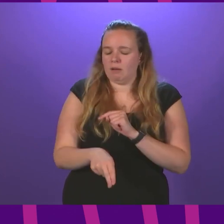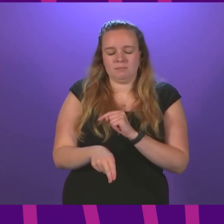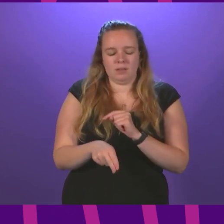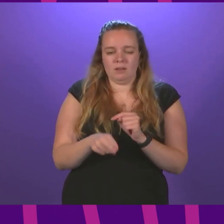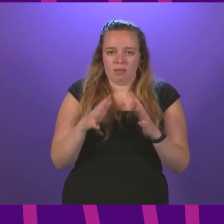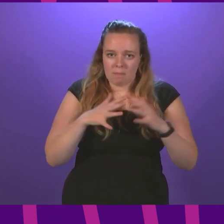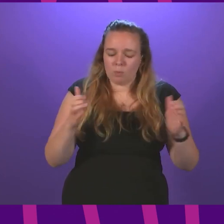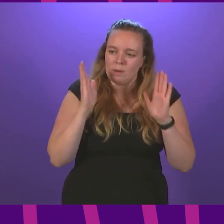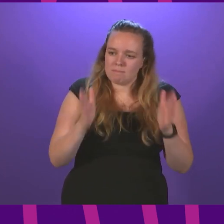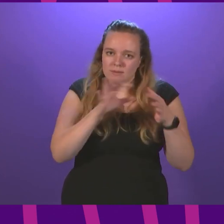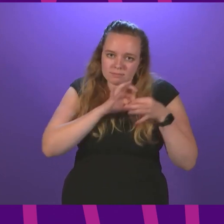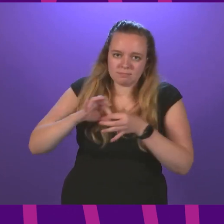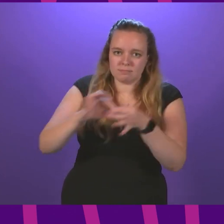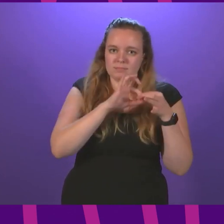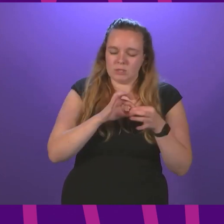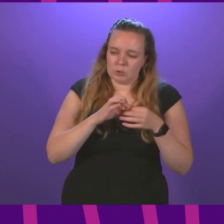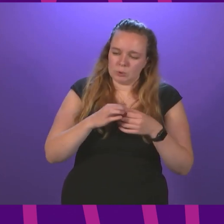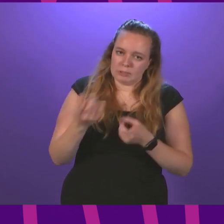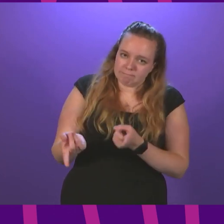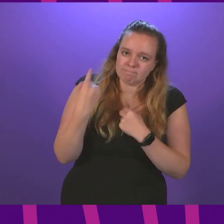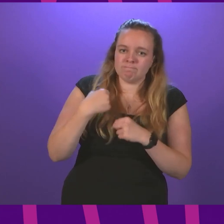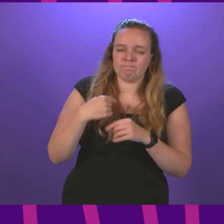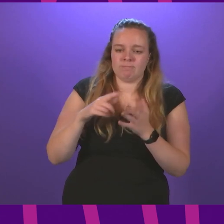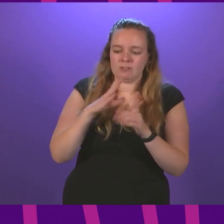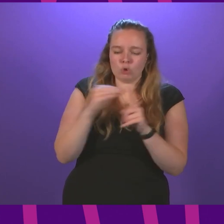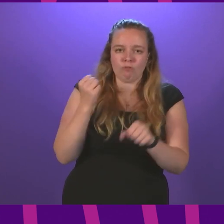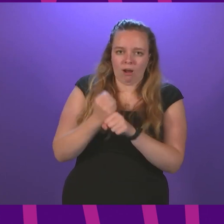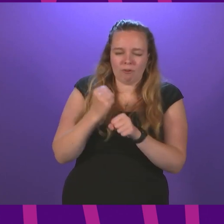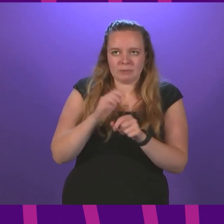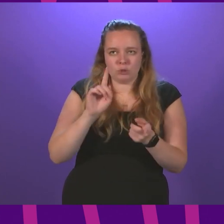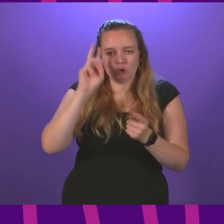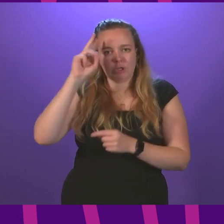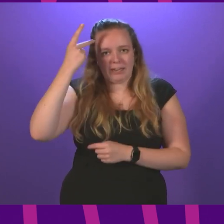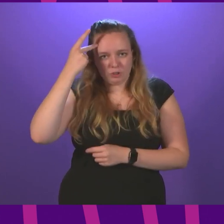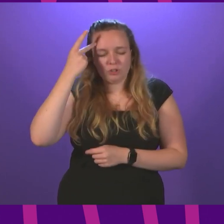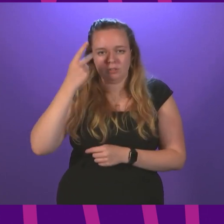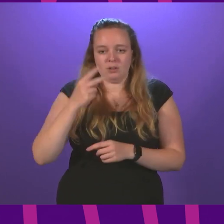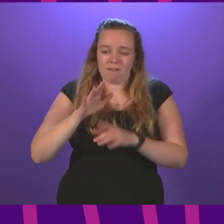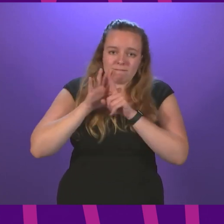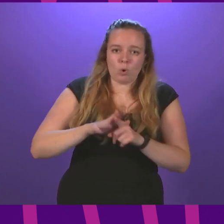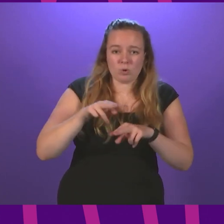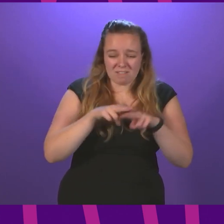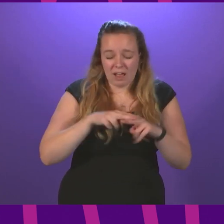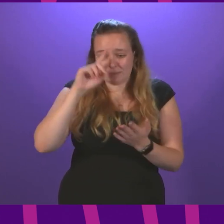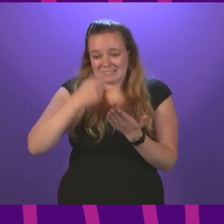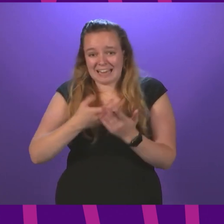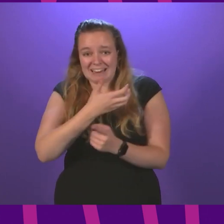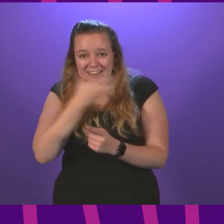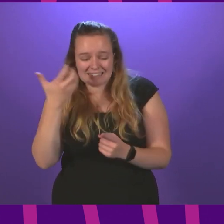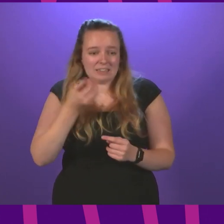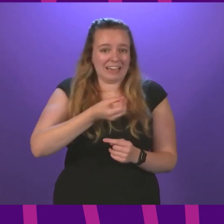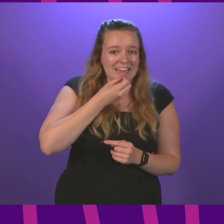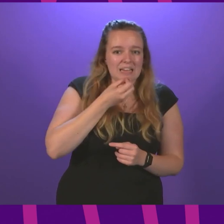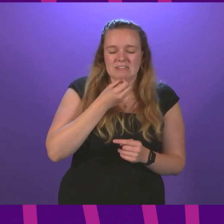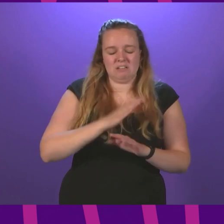must unite to provide the loudest possible voice that urges the Tories to think again. Forcing families to choose between heating and eating